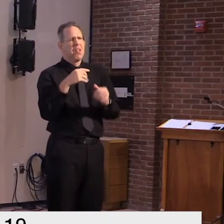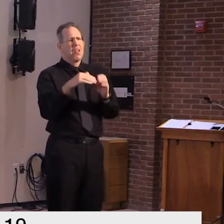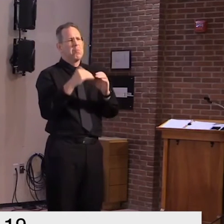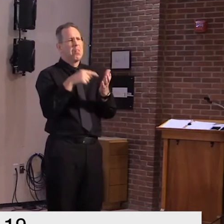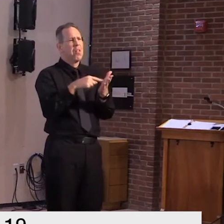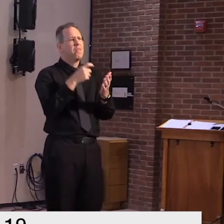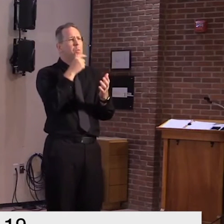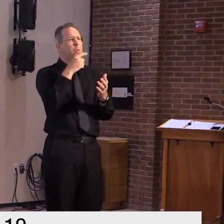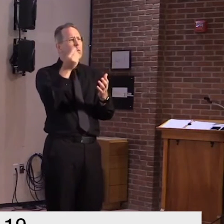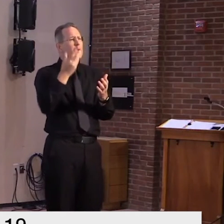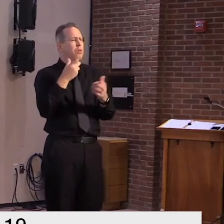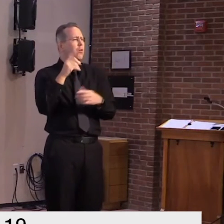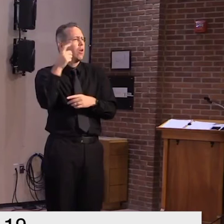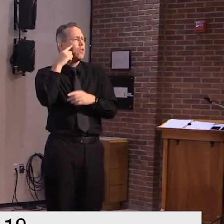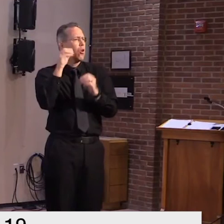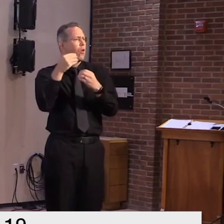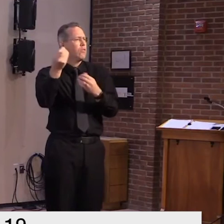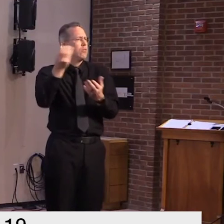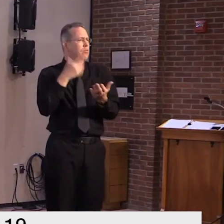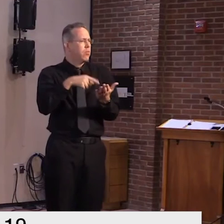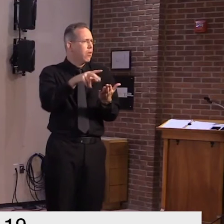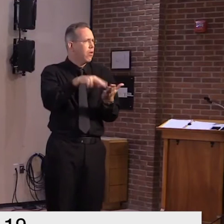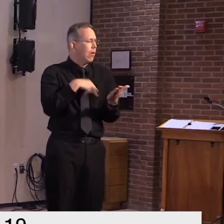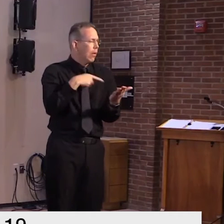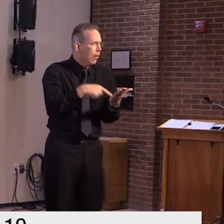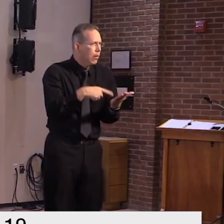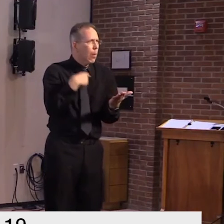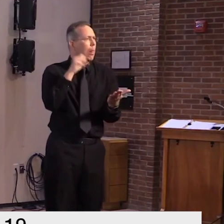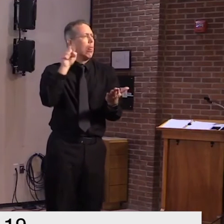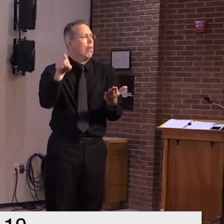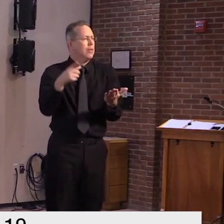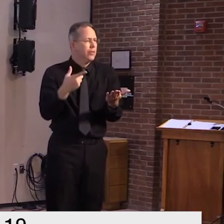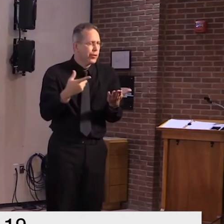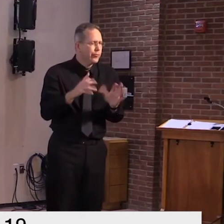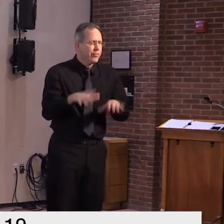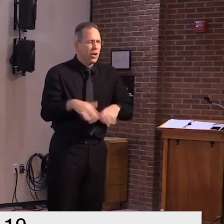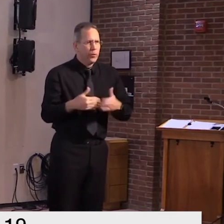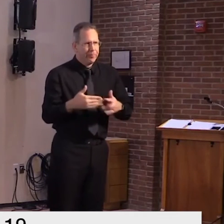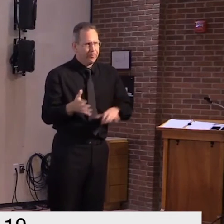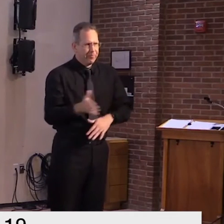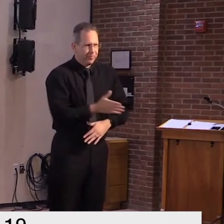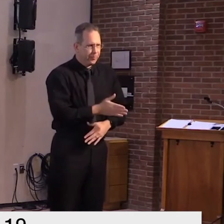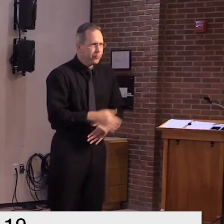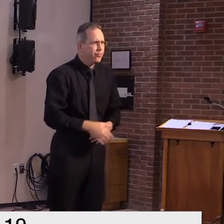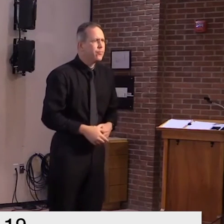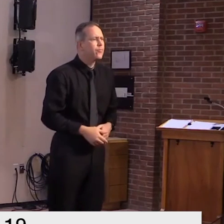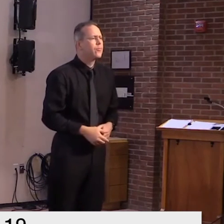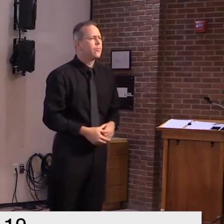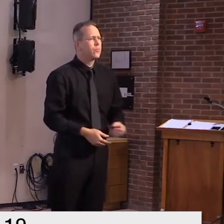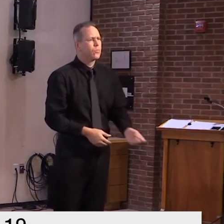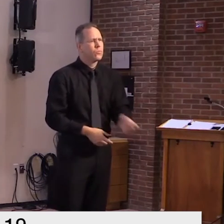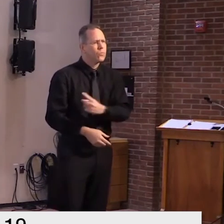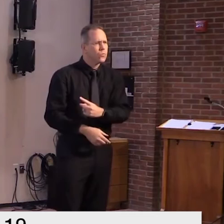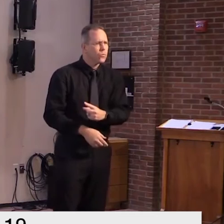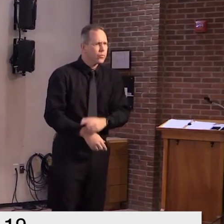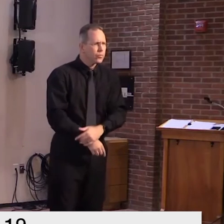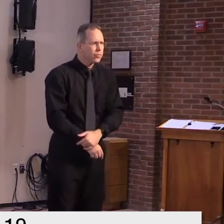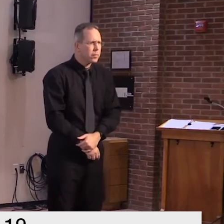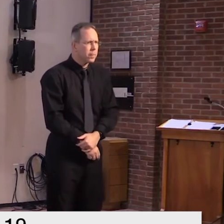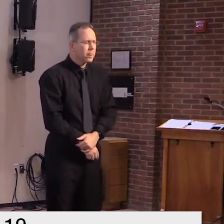to have residents do things like dining or activities together um so are they not in compliance and who's enforcing compliance